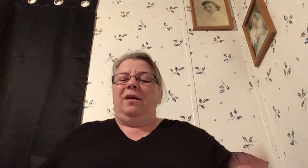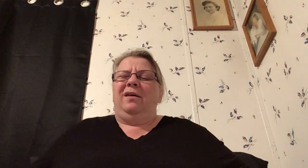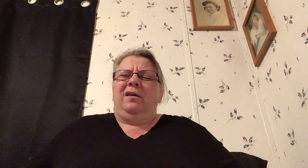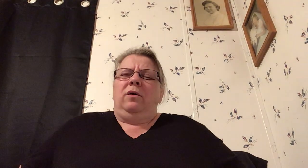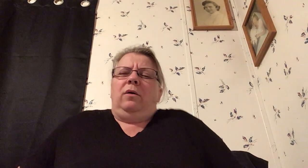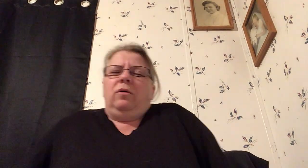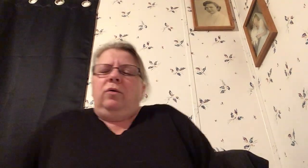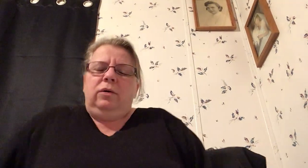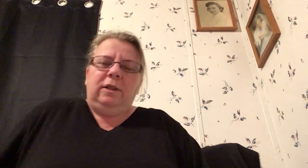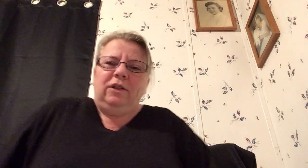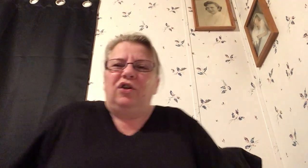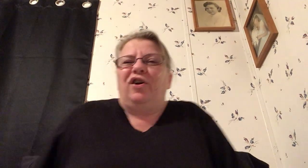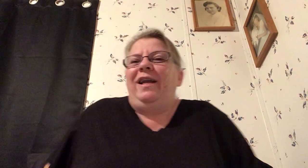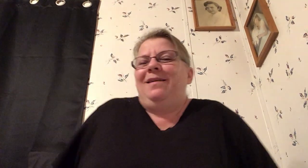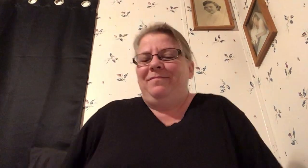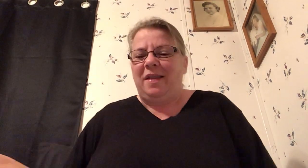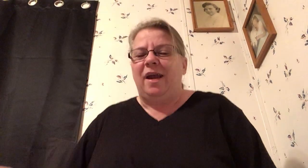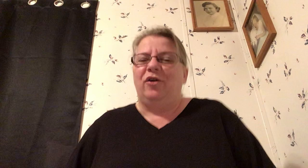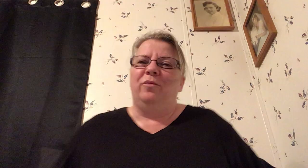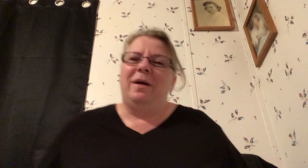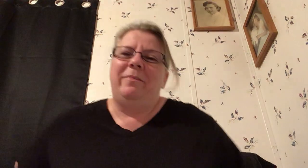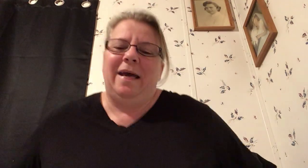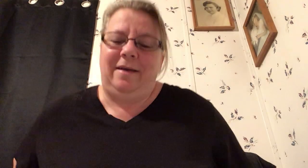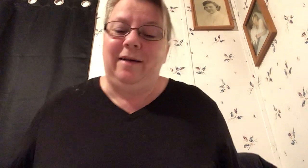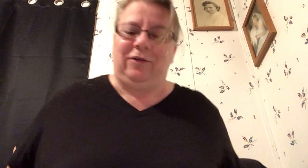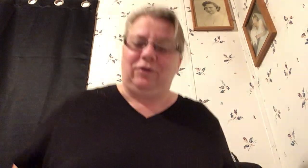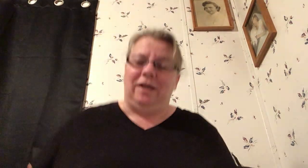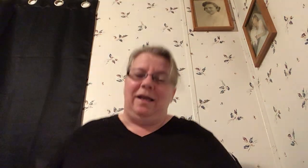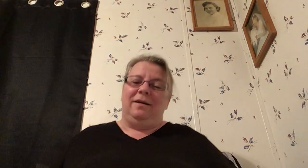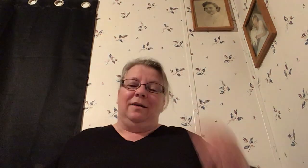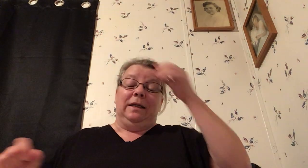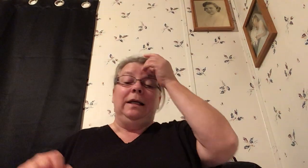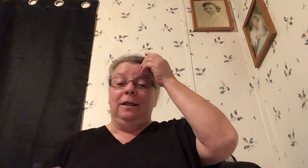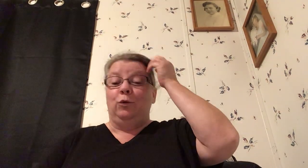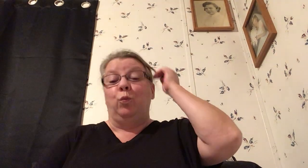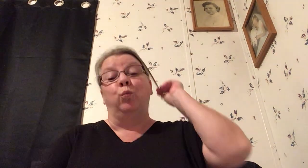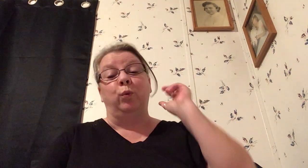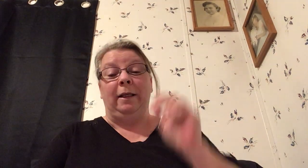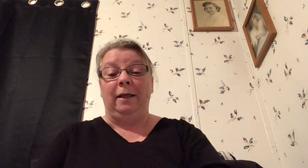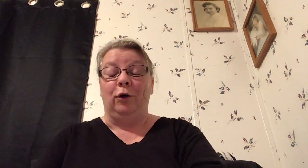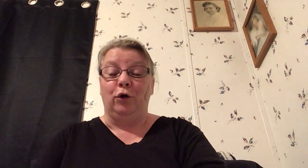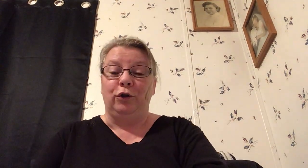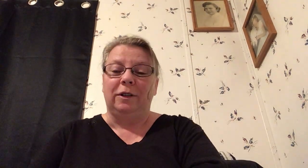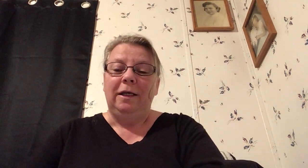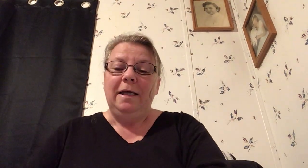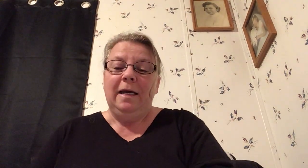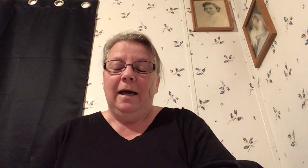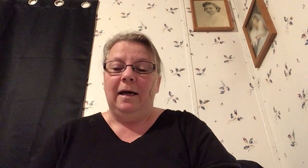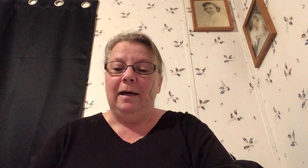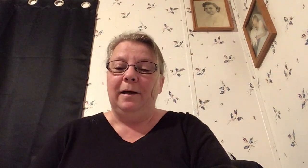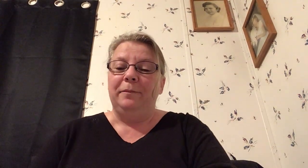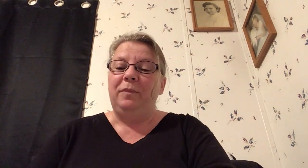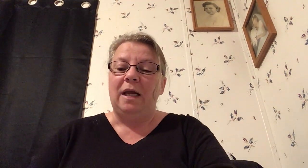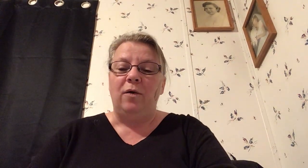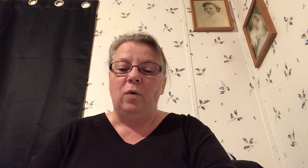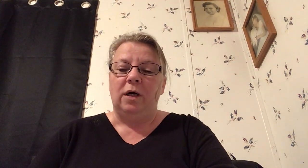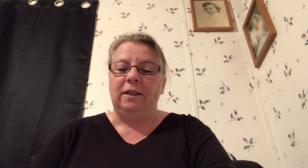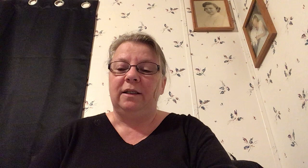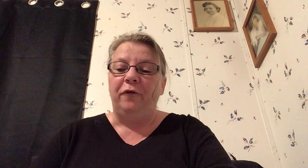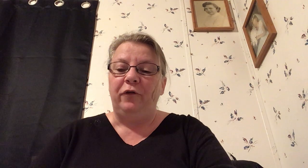sorry i hurt my back yesterday and it really hurts um day one suffering